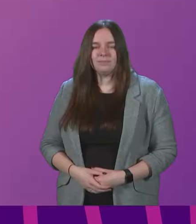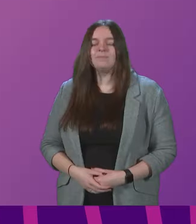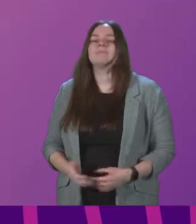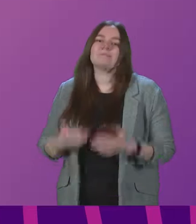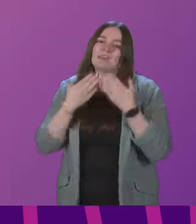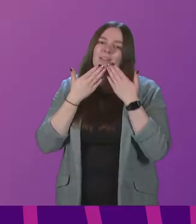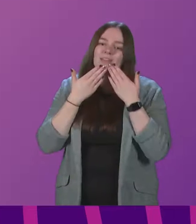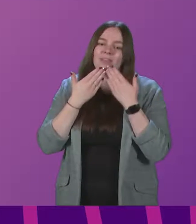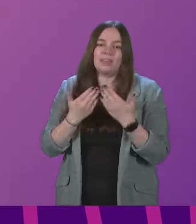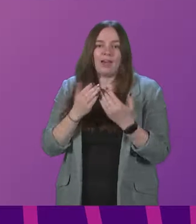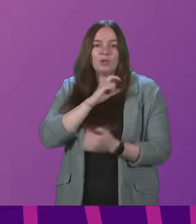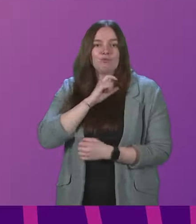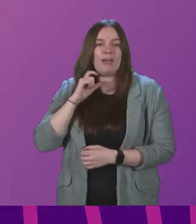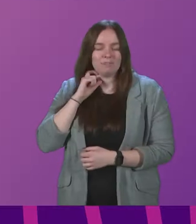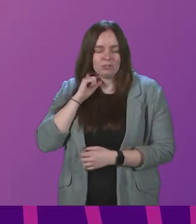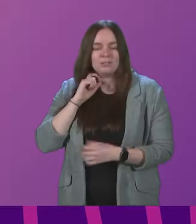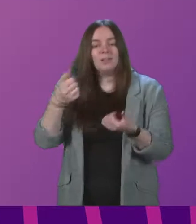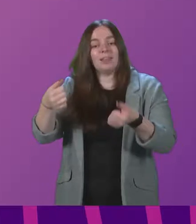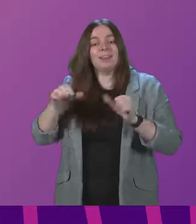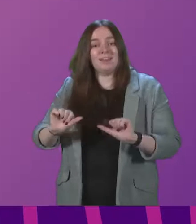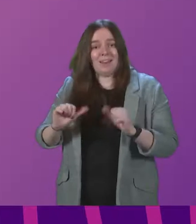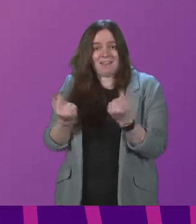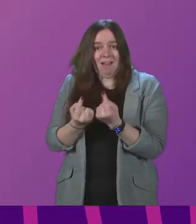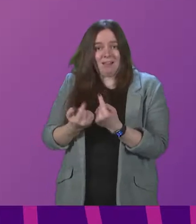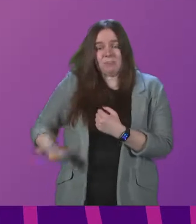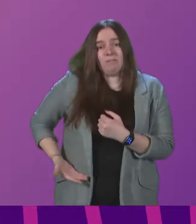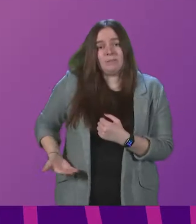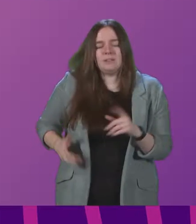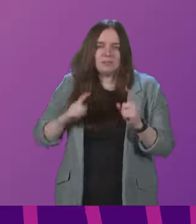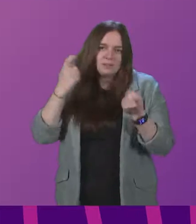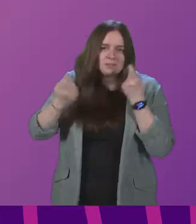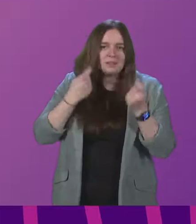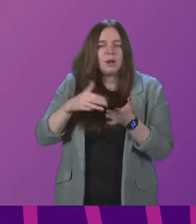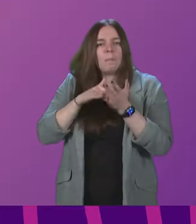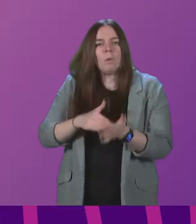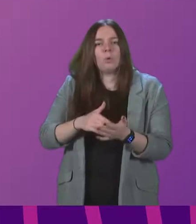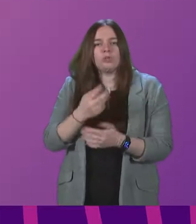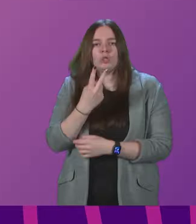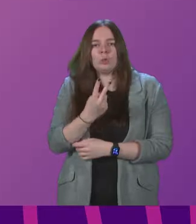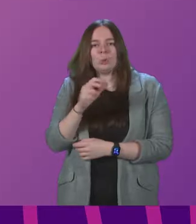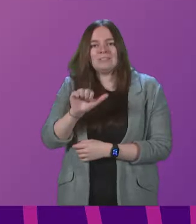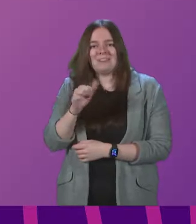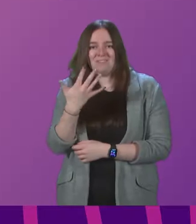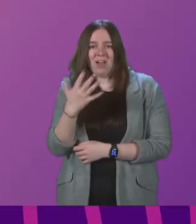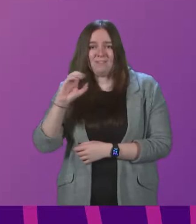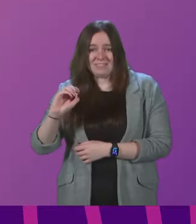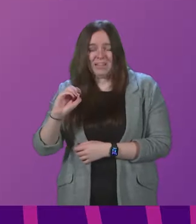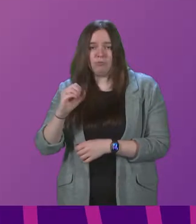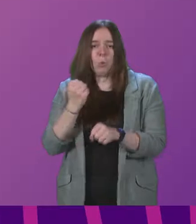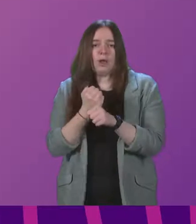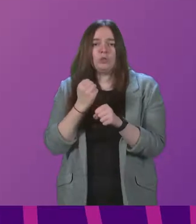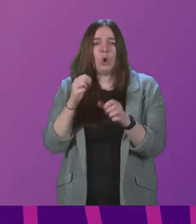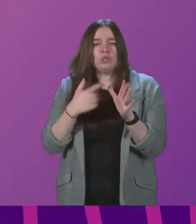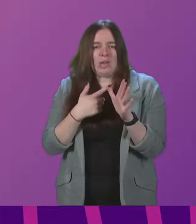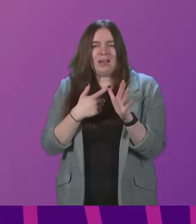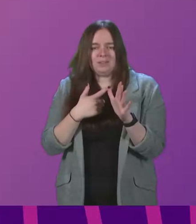Thank you, Reverend Burt. The next item of business is consideration of business motion 2650 in the name of George Adam,